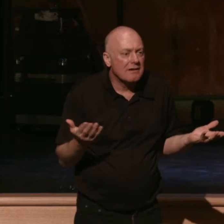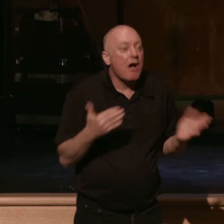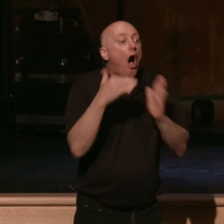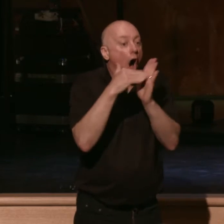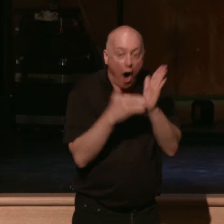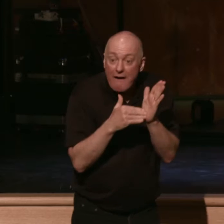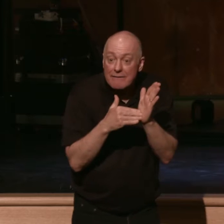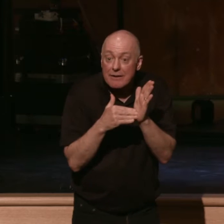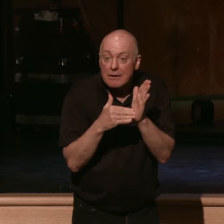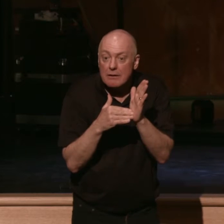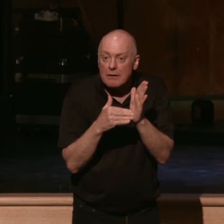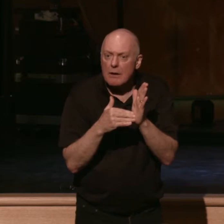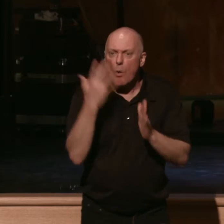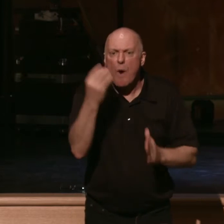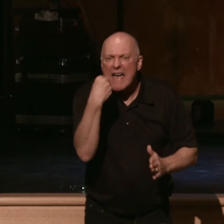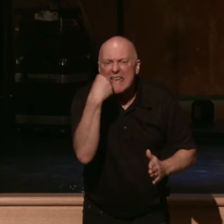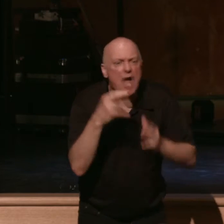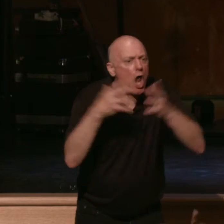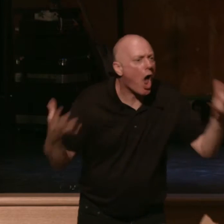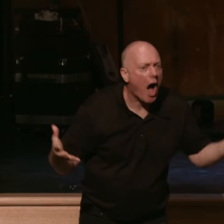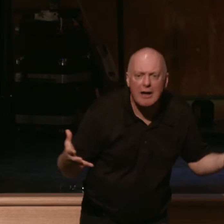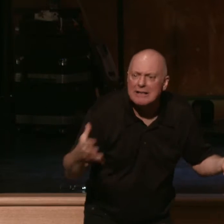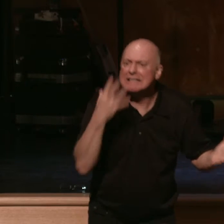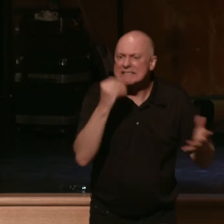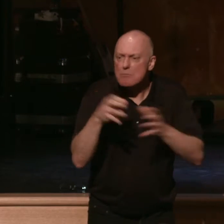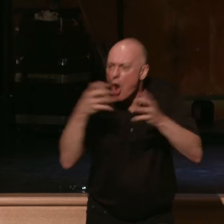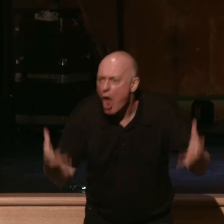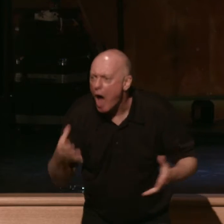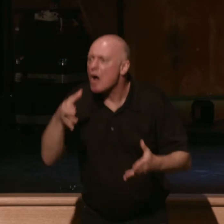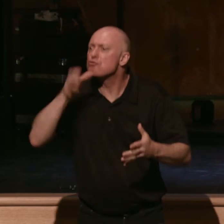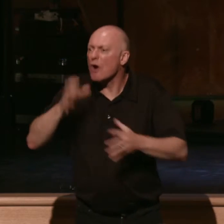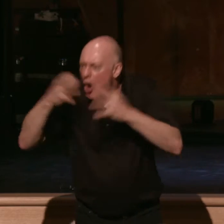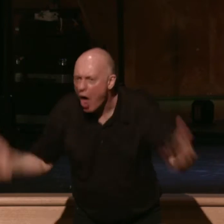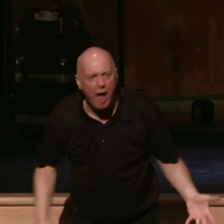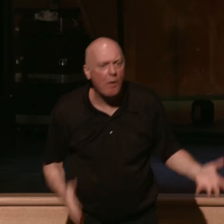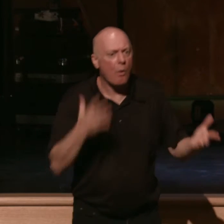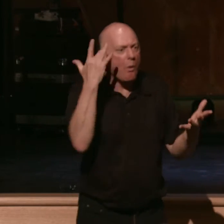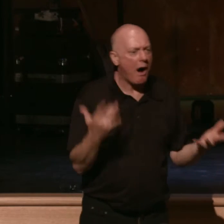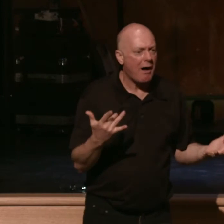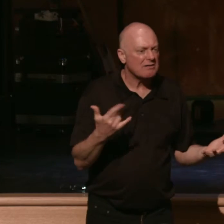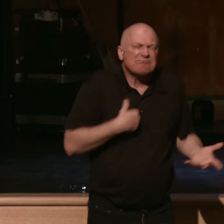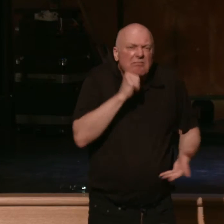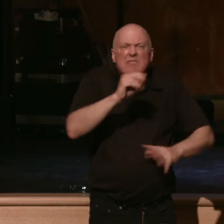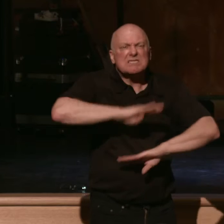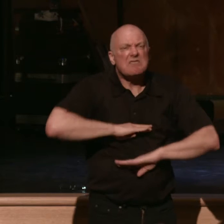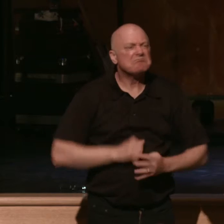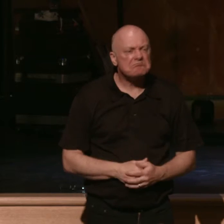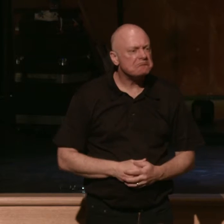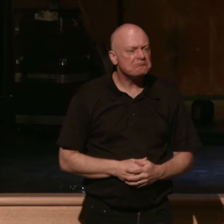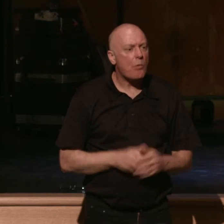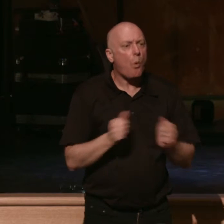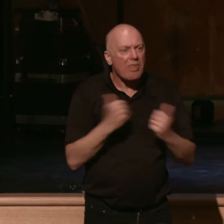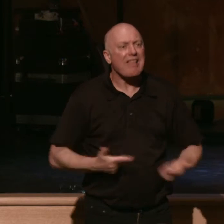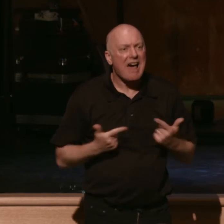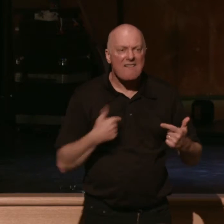why we eat so much and sleep so much and drink so much is because I'm not content with the life that I have.